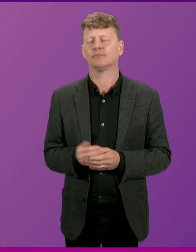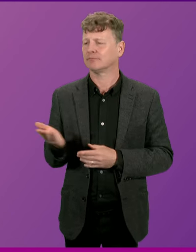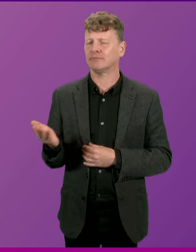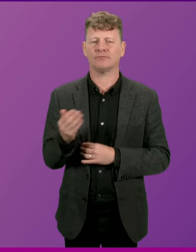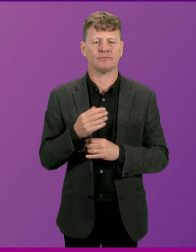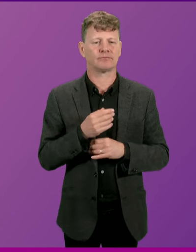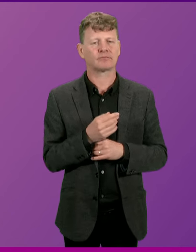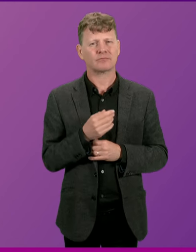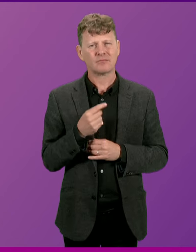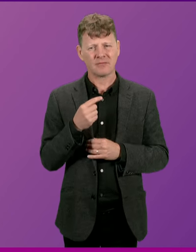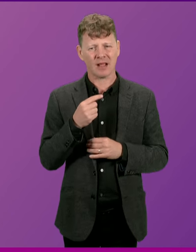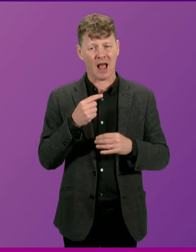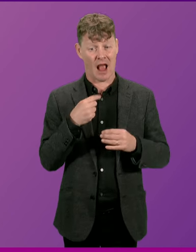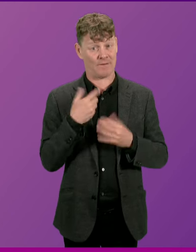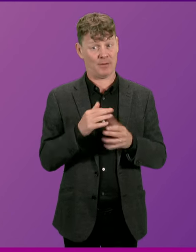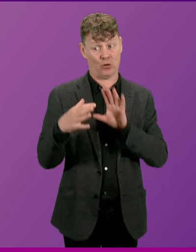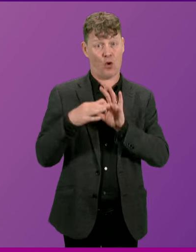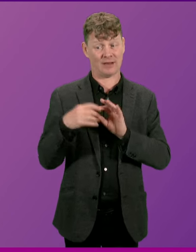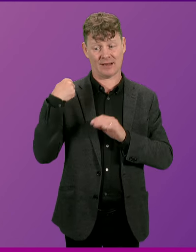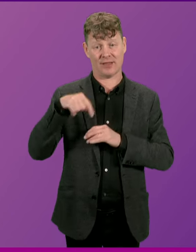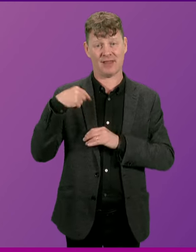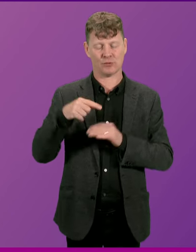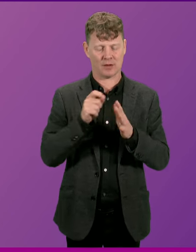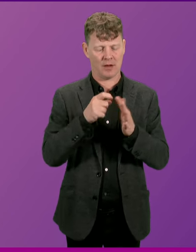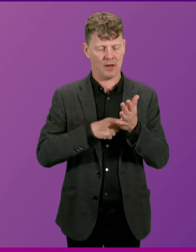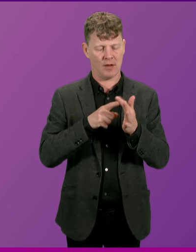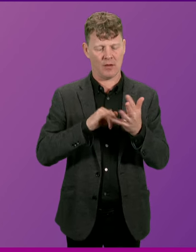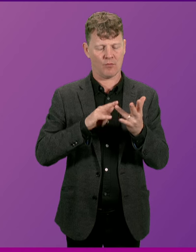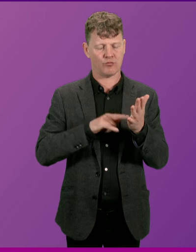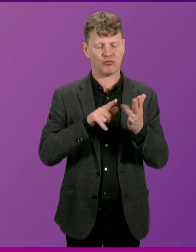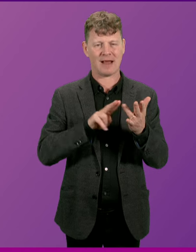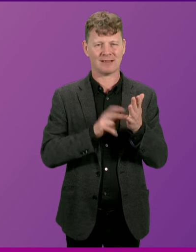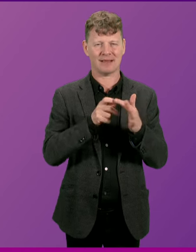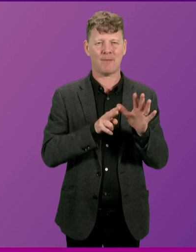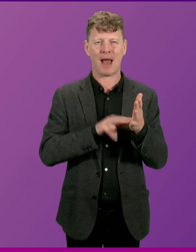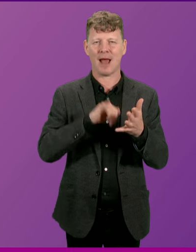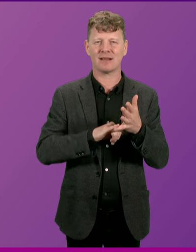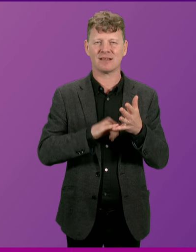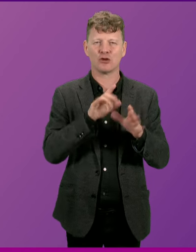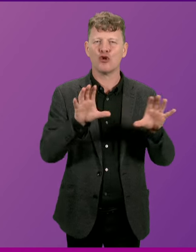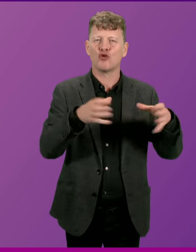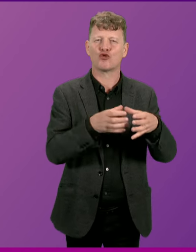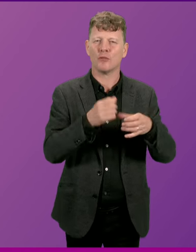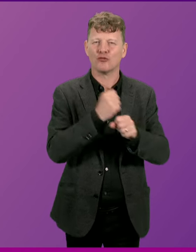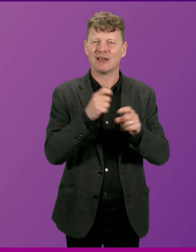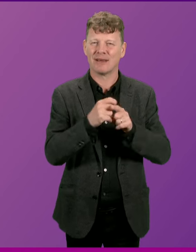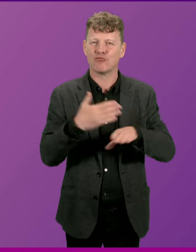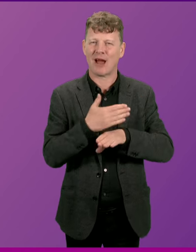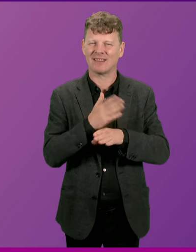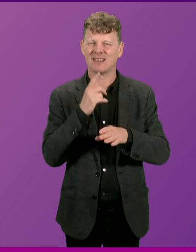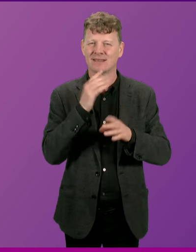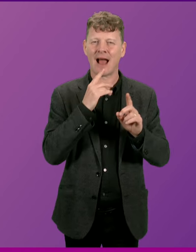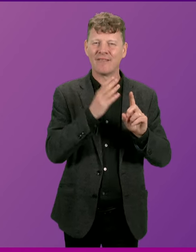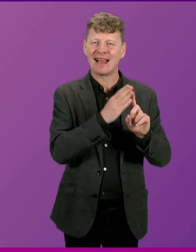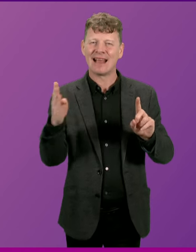Deputy First Minister, I've been contacted this week by Preston Pans Group Practice, the GP surgery in Preston Pans East Lothian, with concerns about